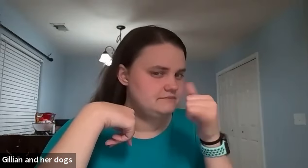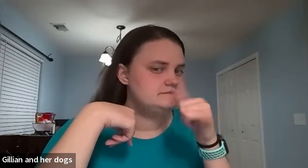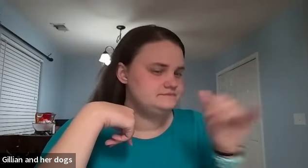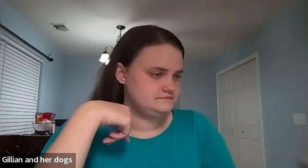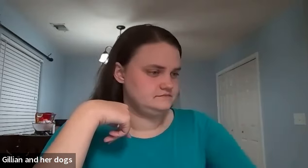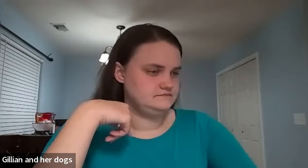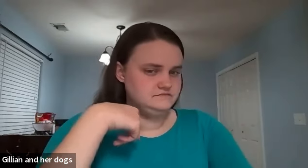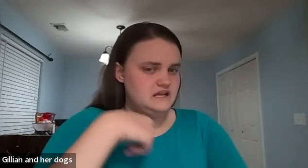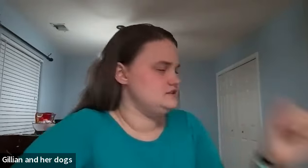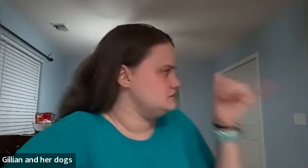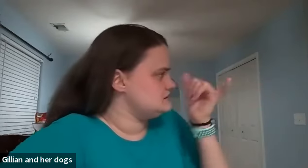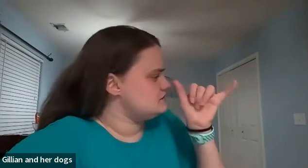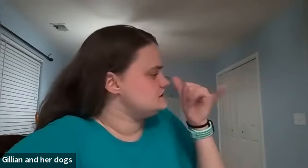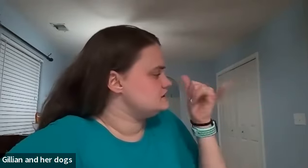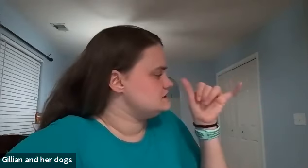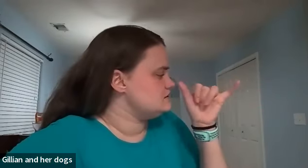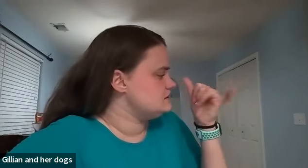i can turn sideways yeah silly